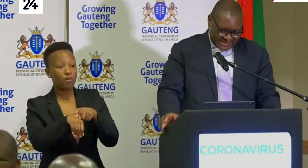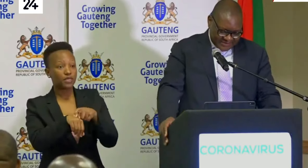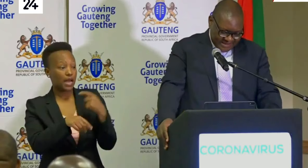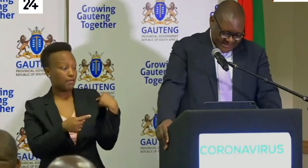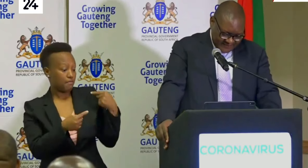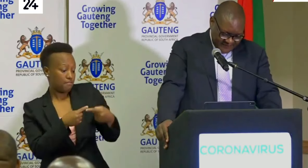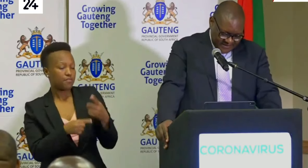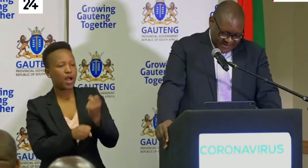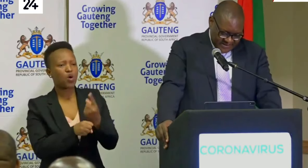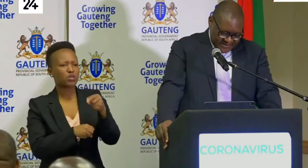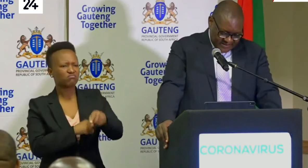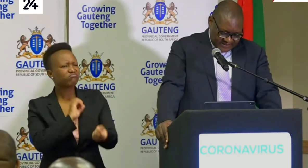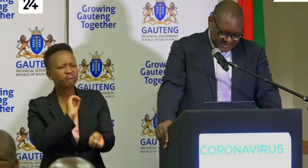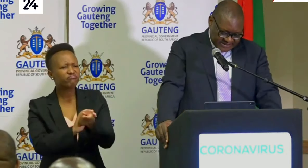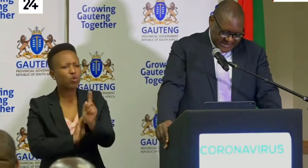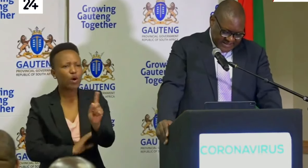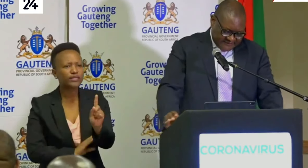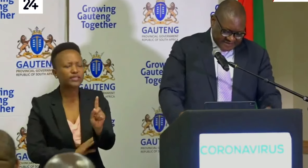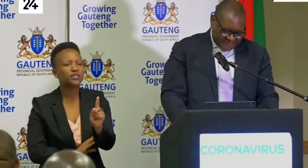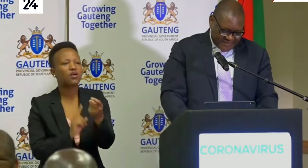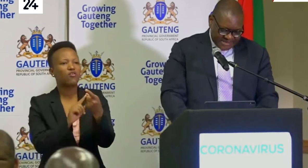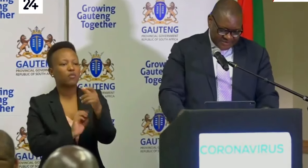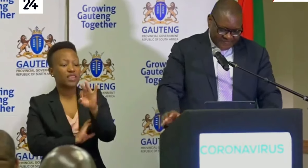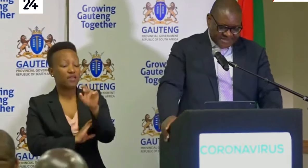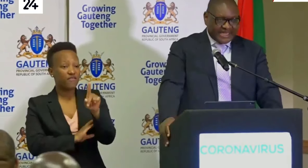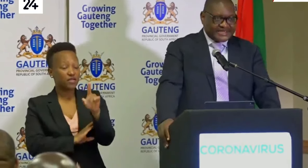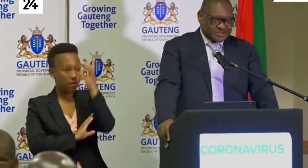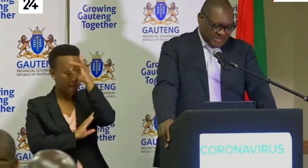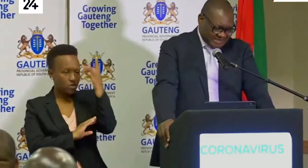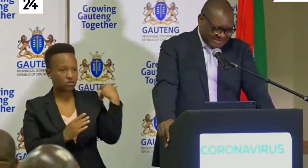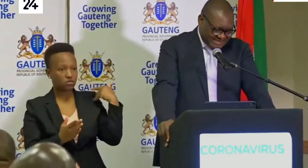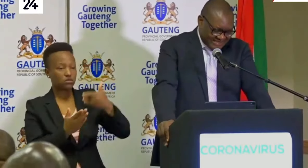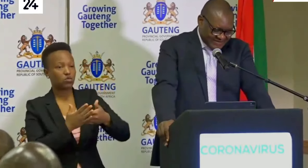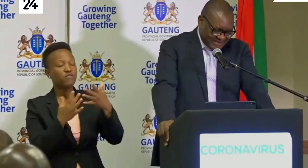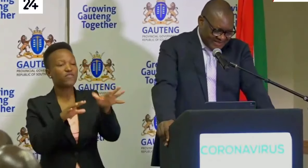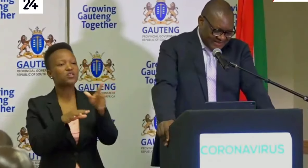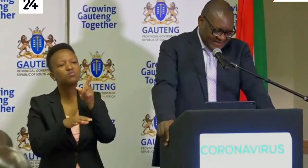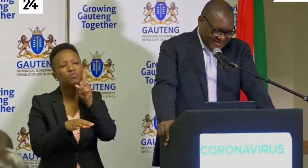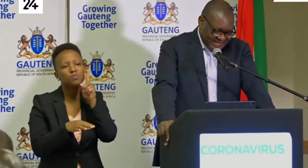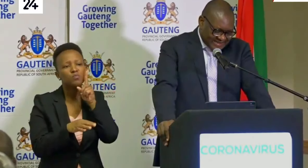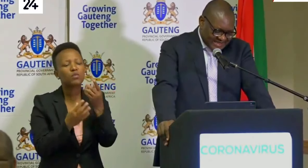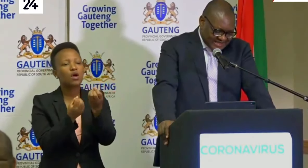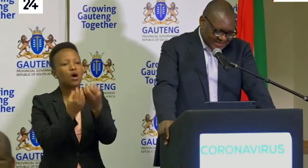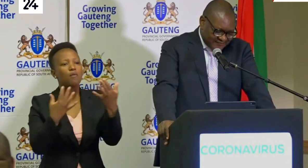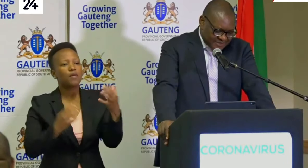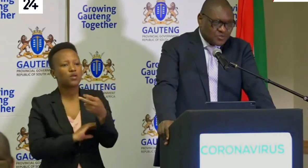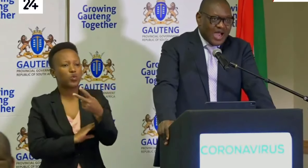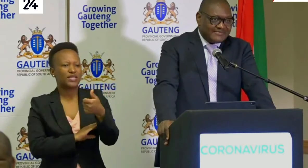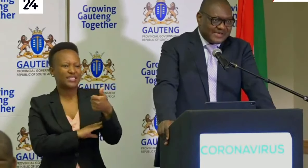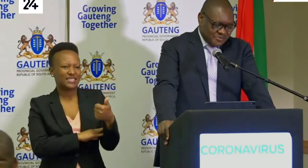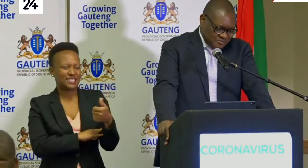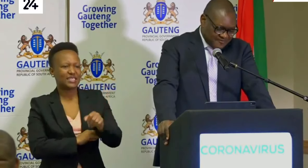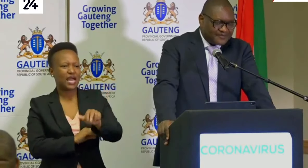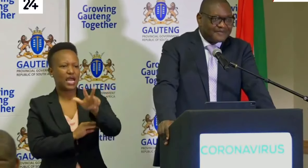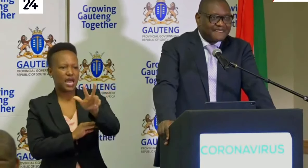in Gauteng, since the 31st of March, have screened 26,841